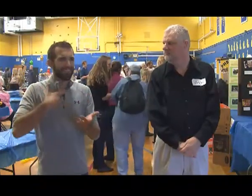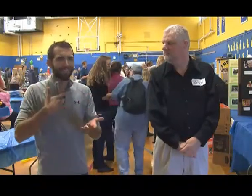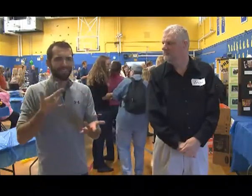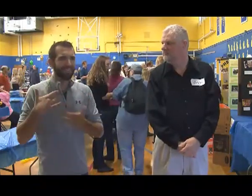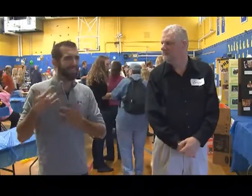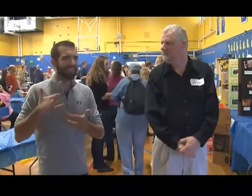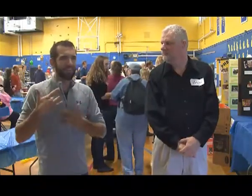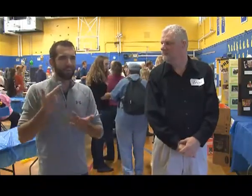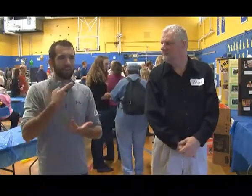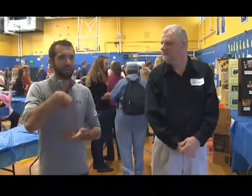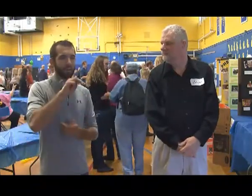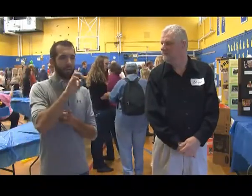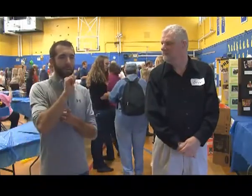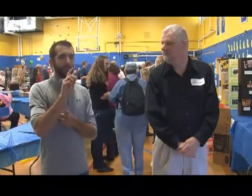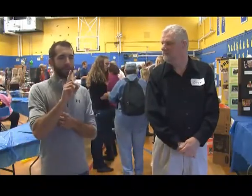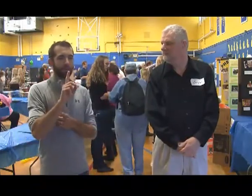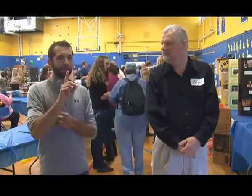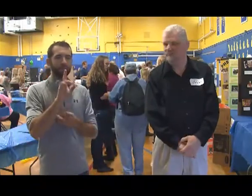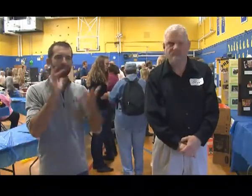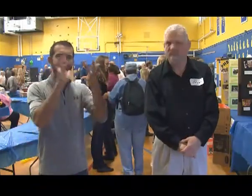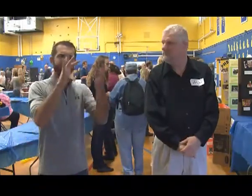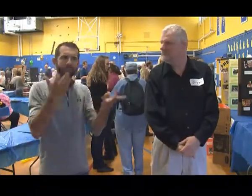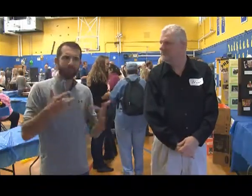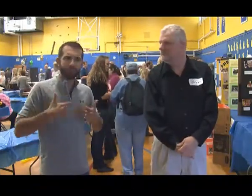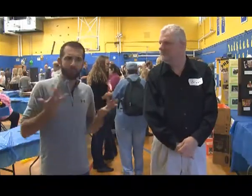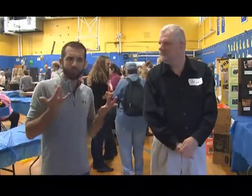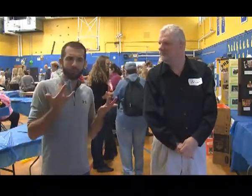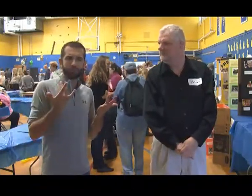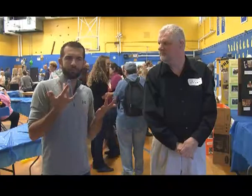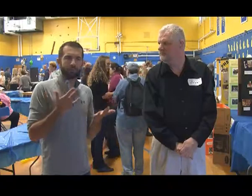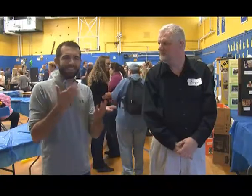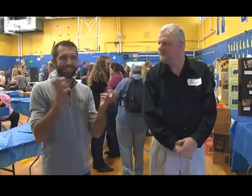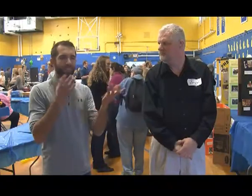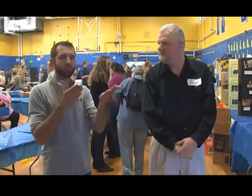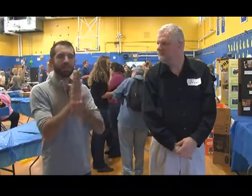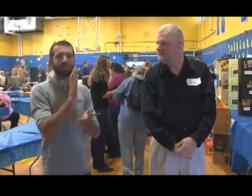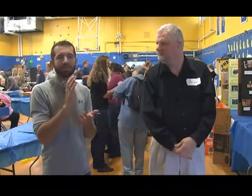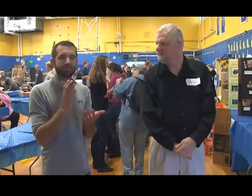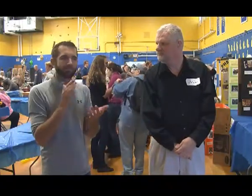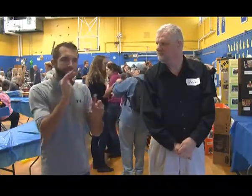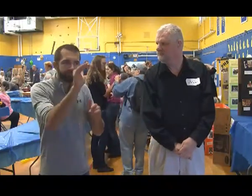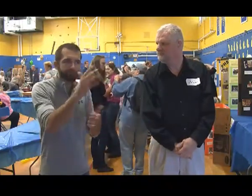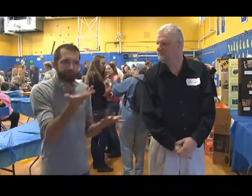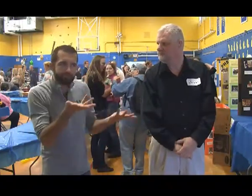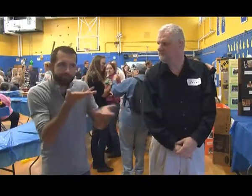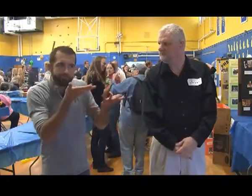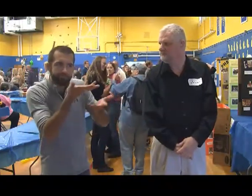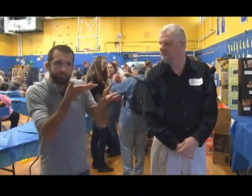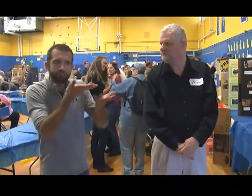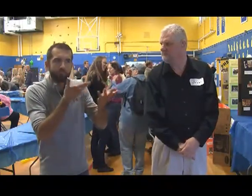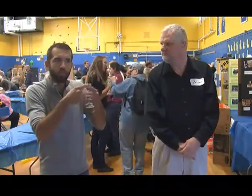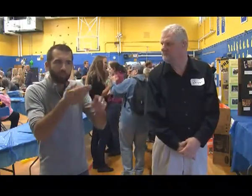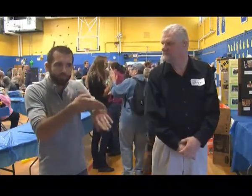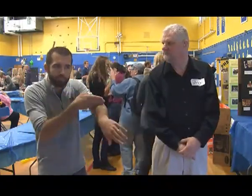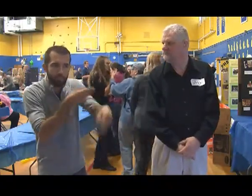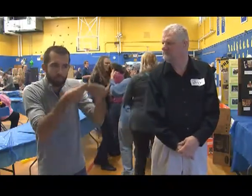to have outreach with the schools and with the community. We try to assist people